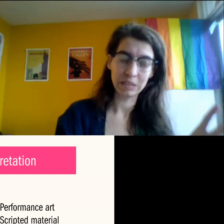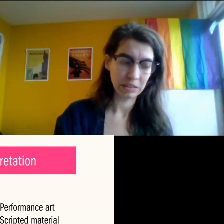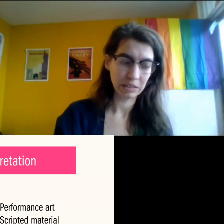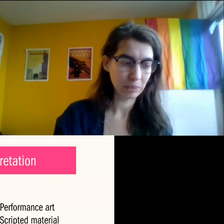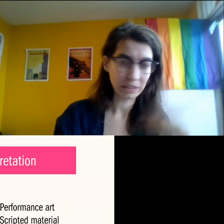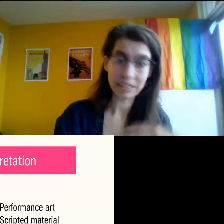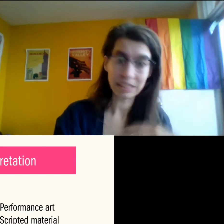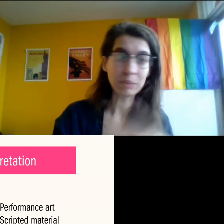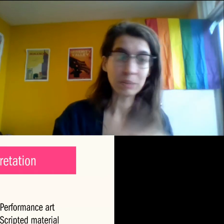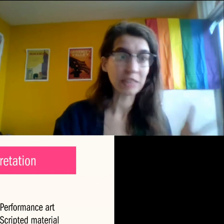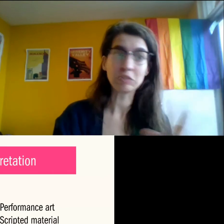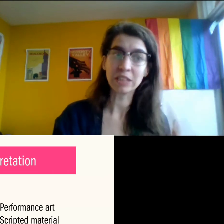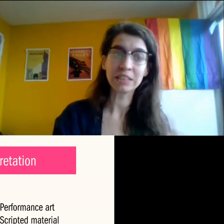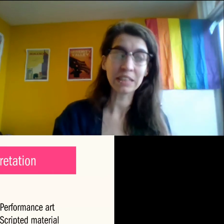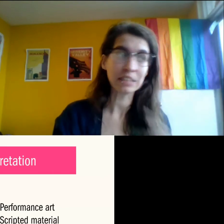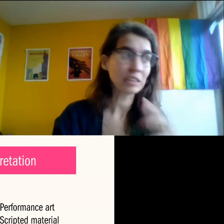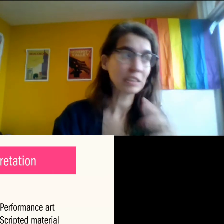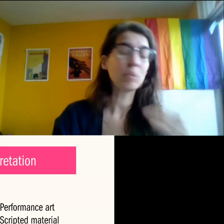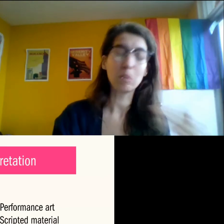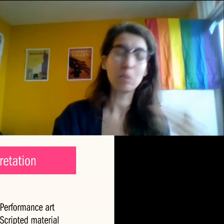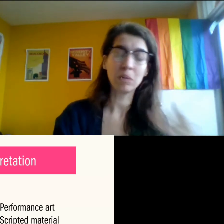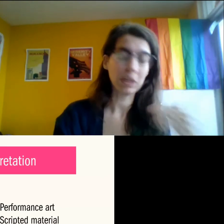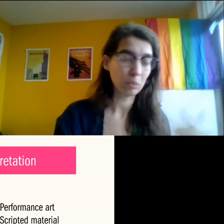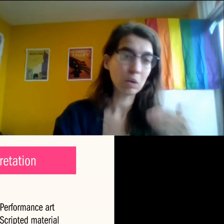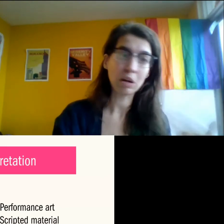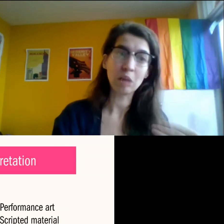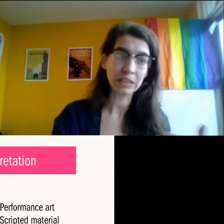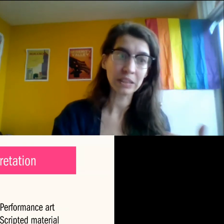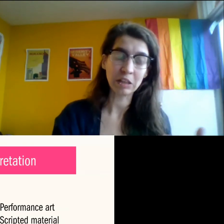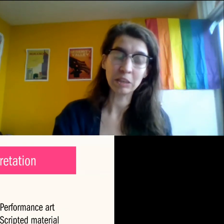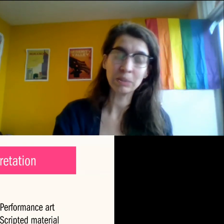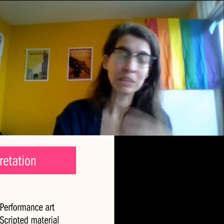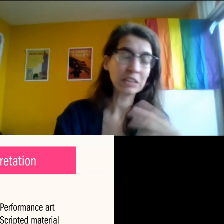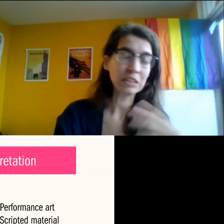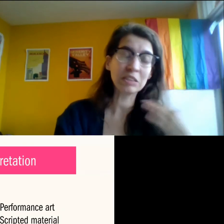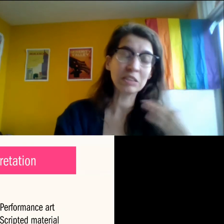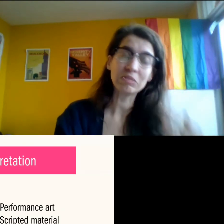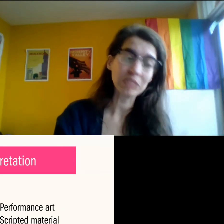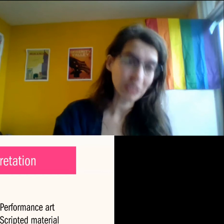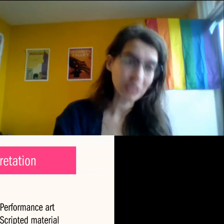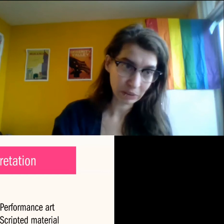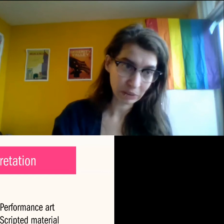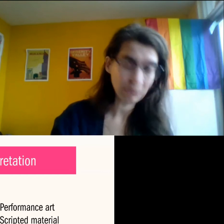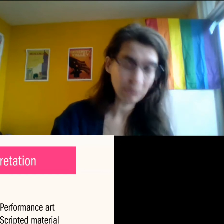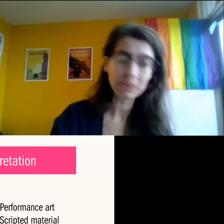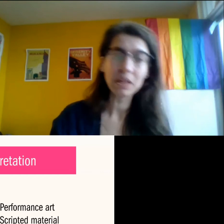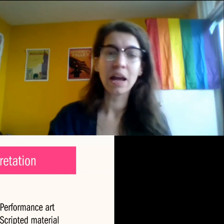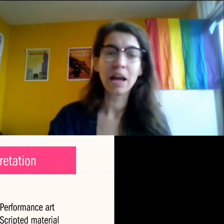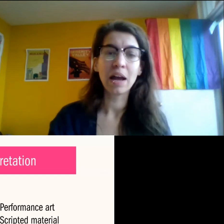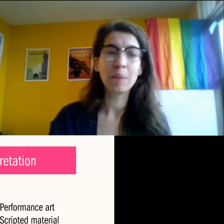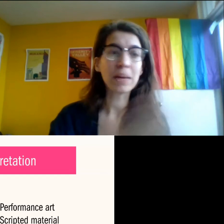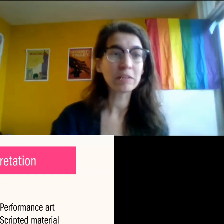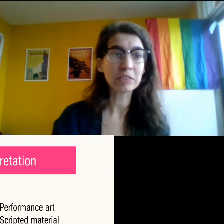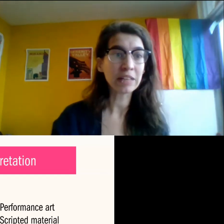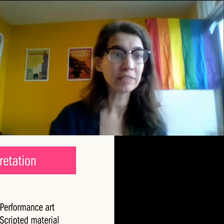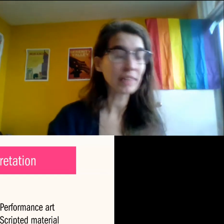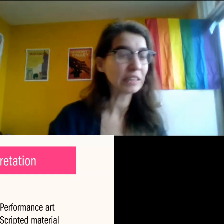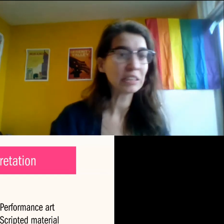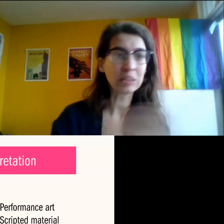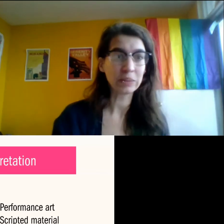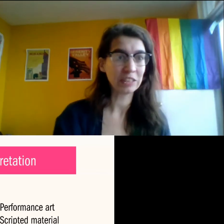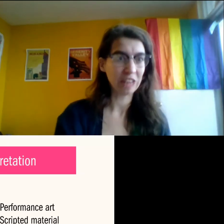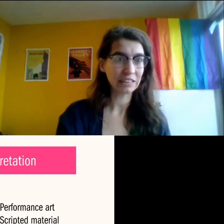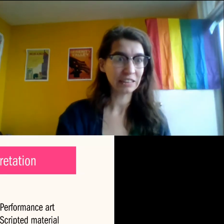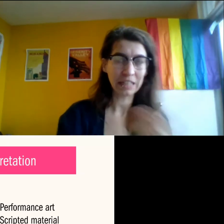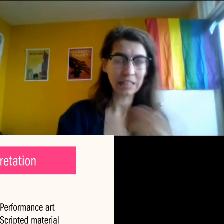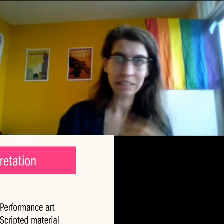it's, it's been said to me like translating some like more complex documents is a really useful, um, and for live events.